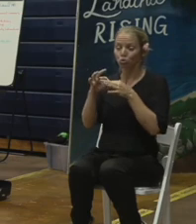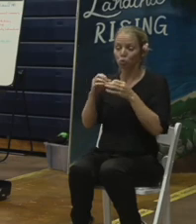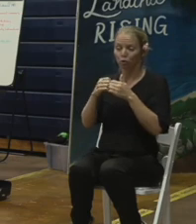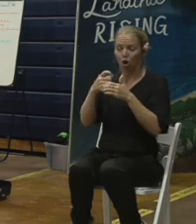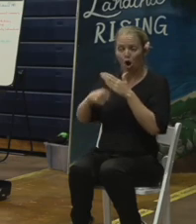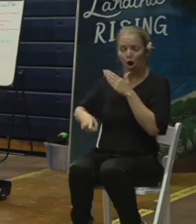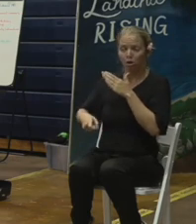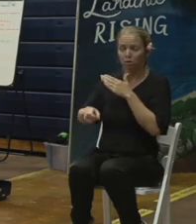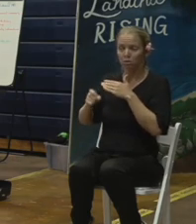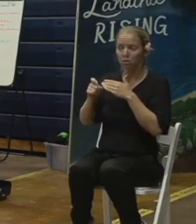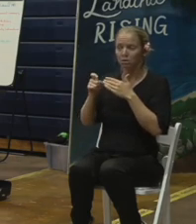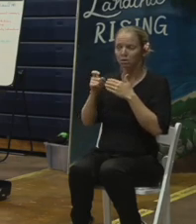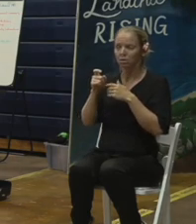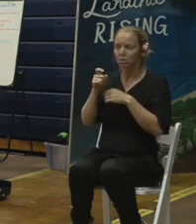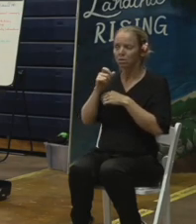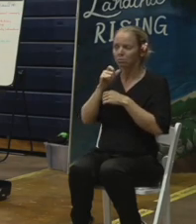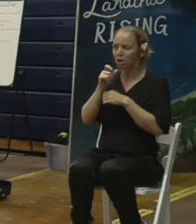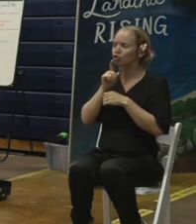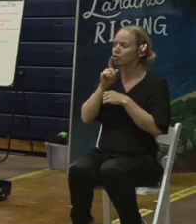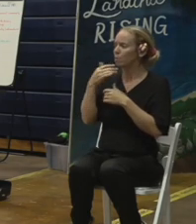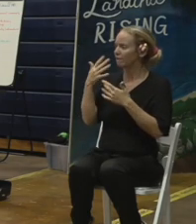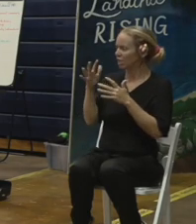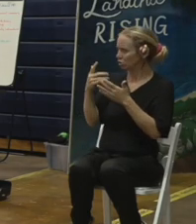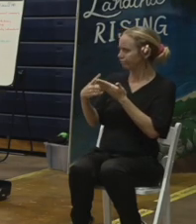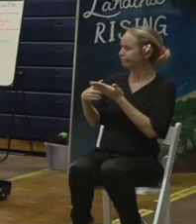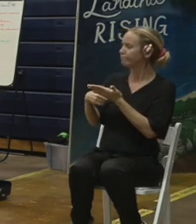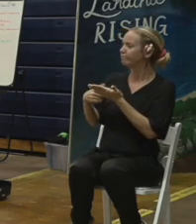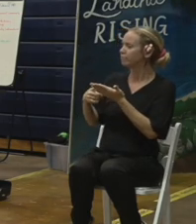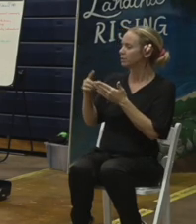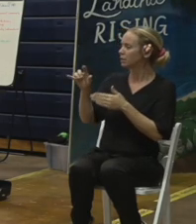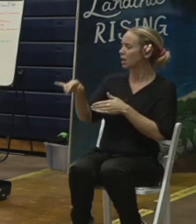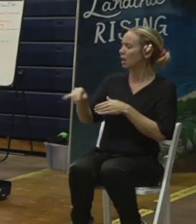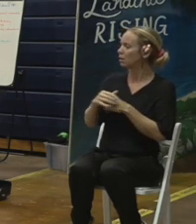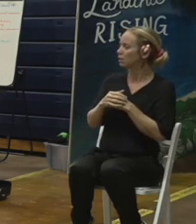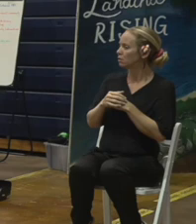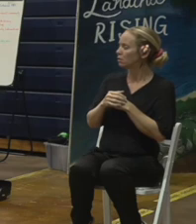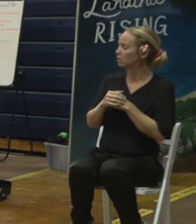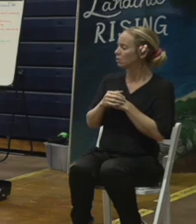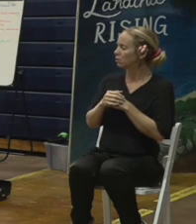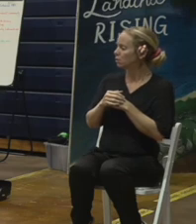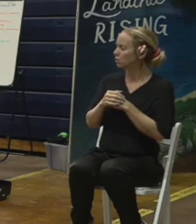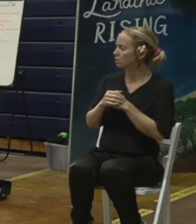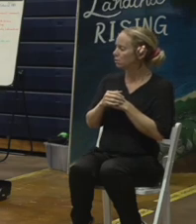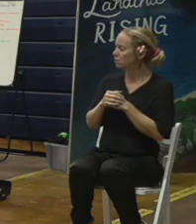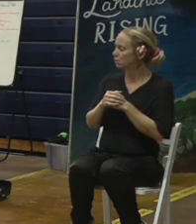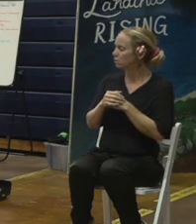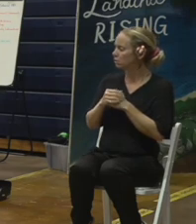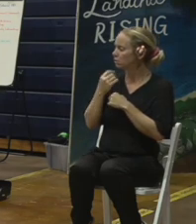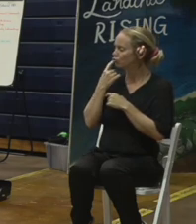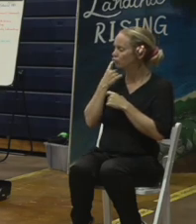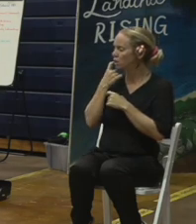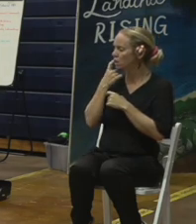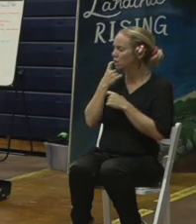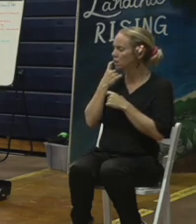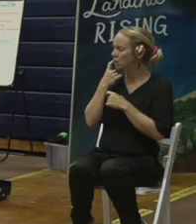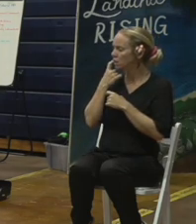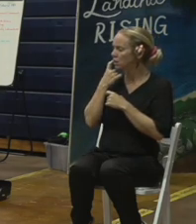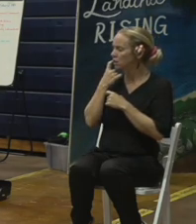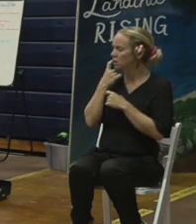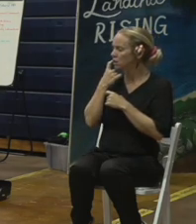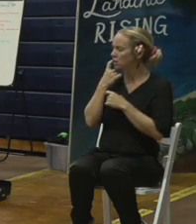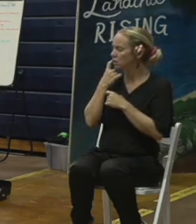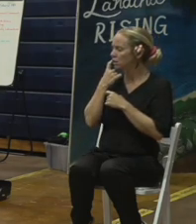that remediation but we have been talking about that. Recently I've also been talking with someone who has some experience with